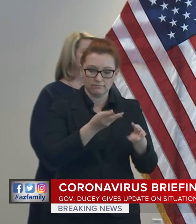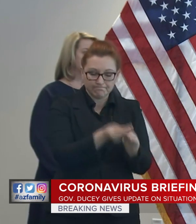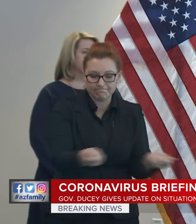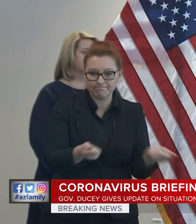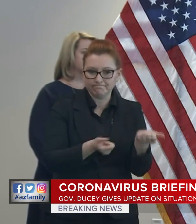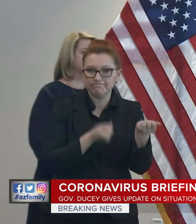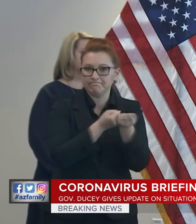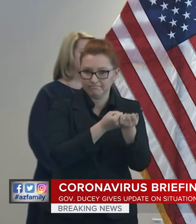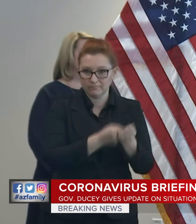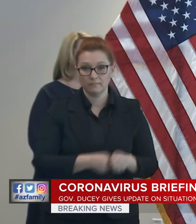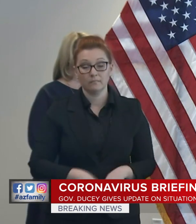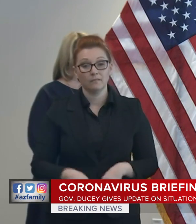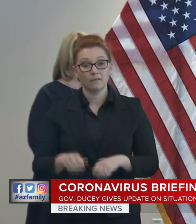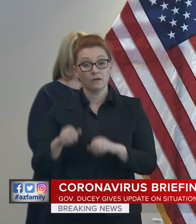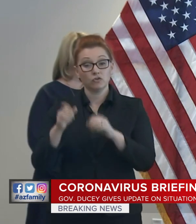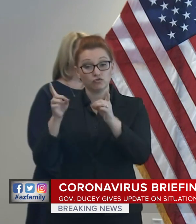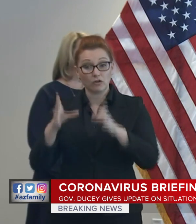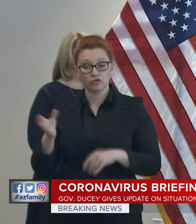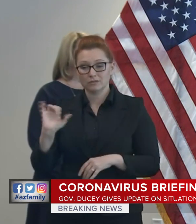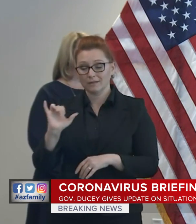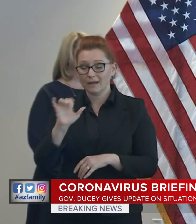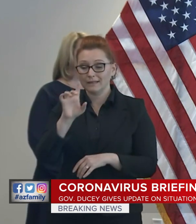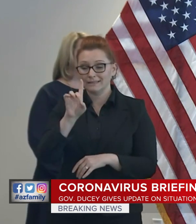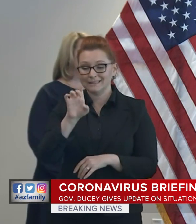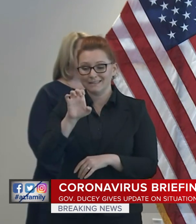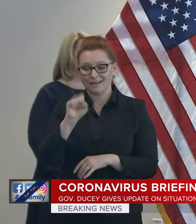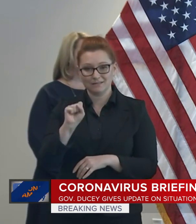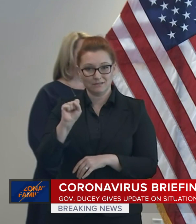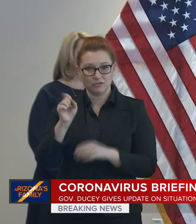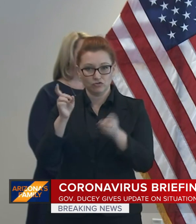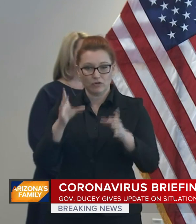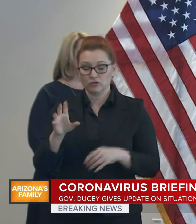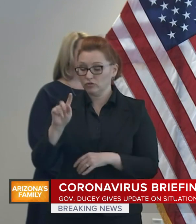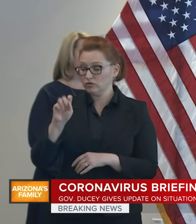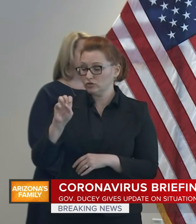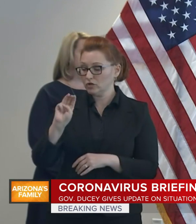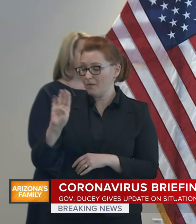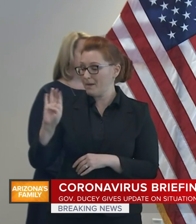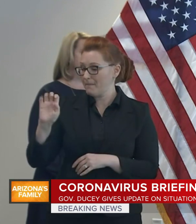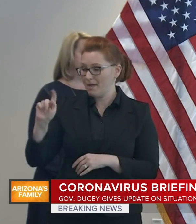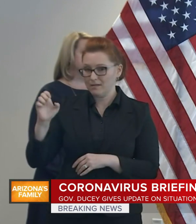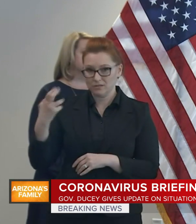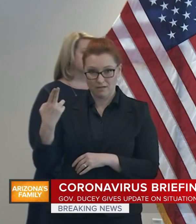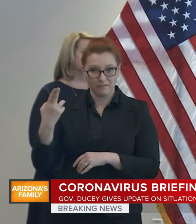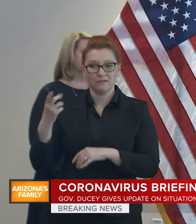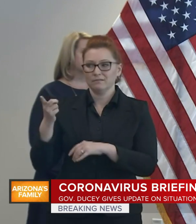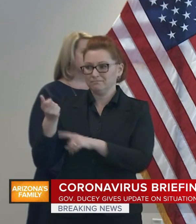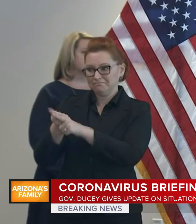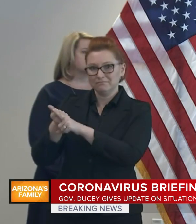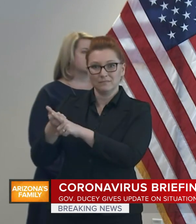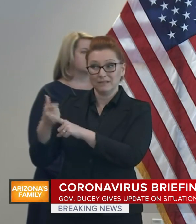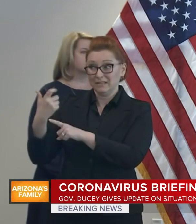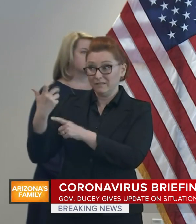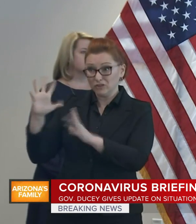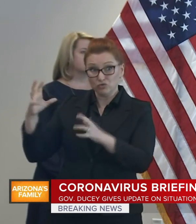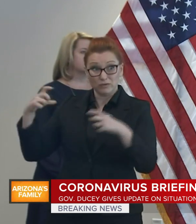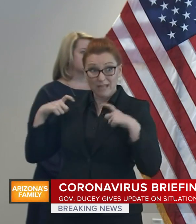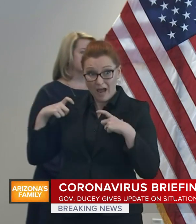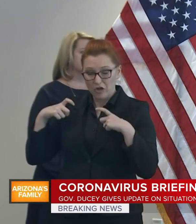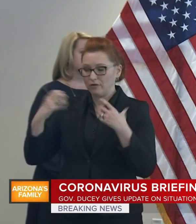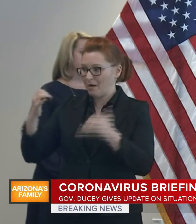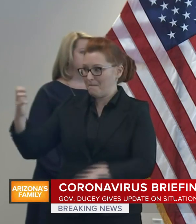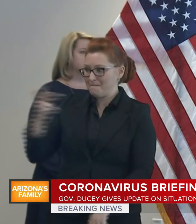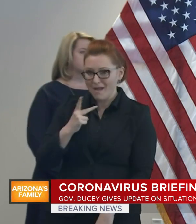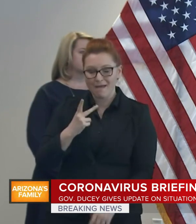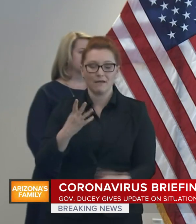like DES Director Tom Betlack, who stepped out of retirement, and I want to say thank you again to